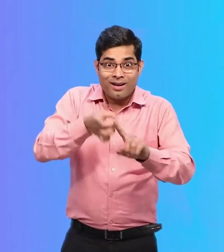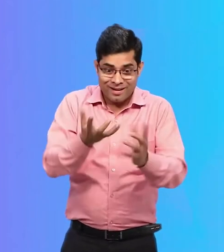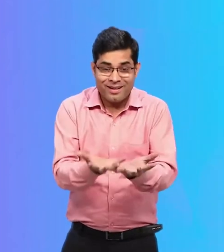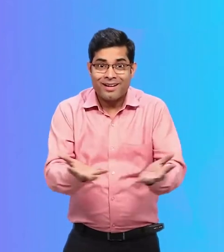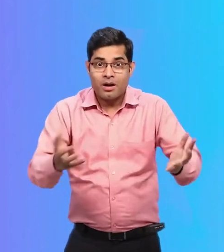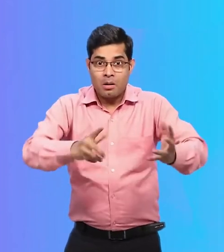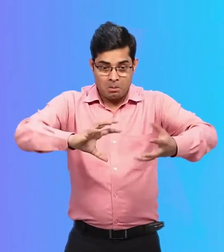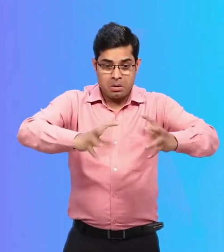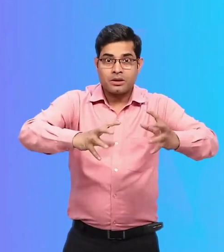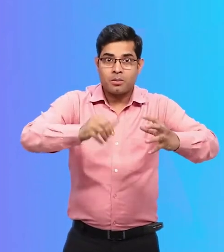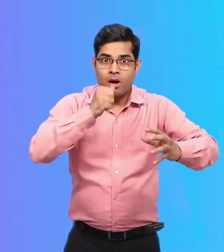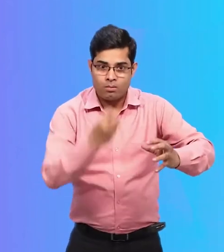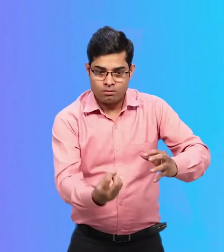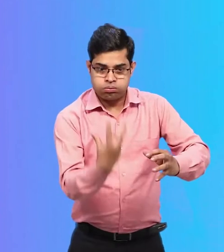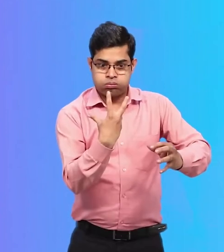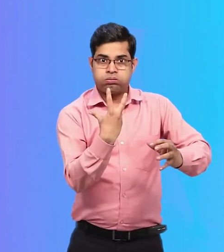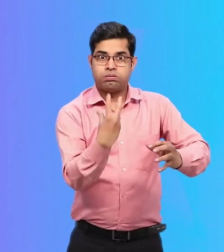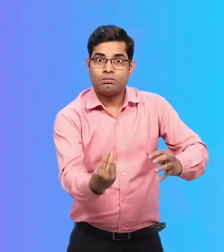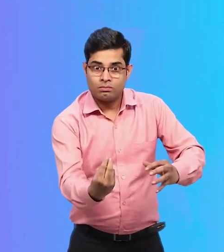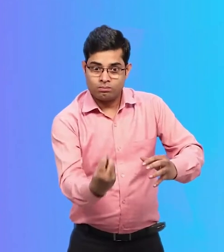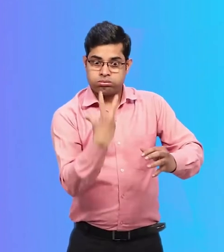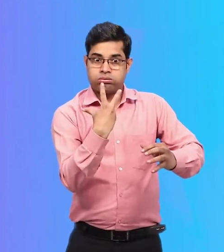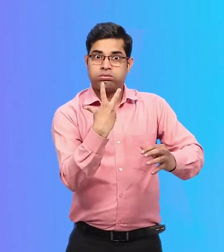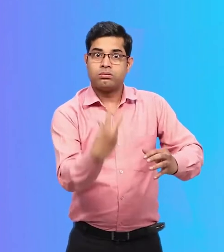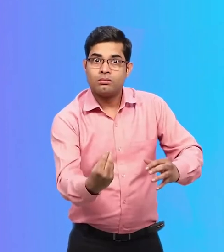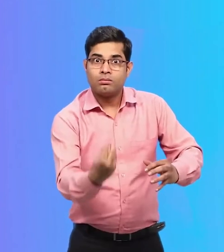which looks like a battery-operated metal sink.